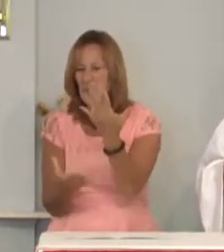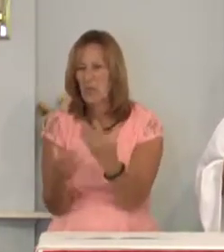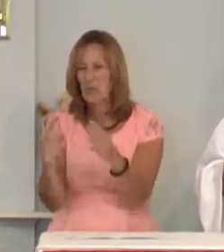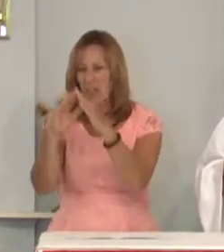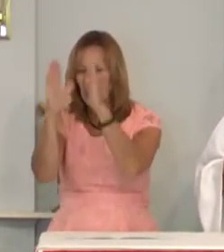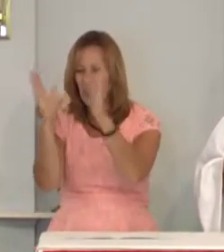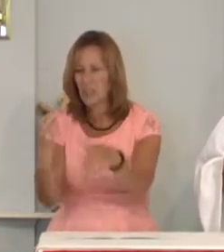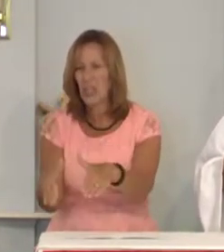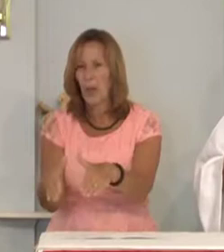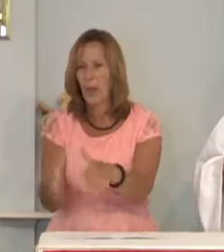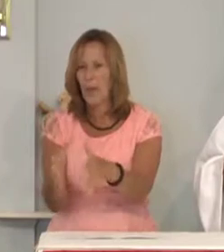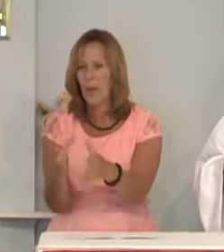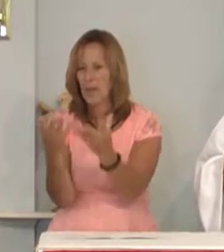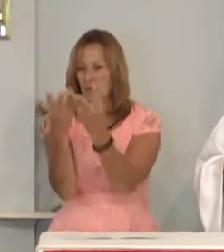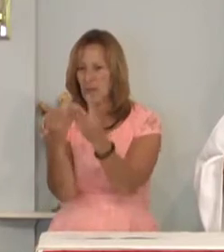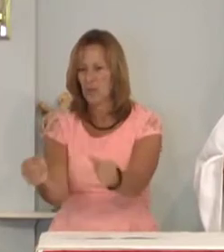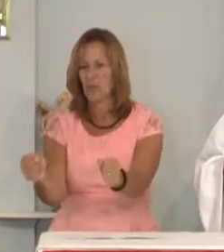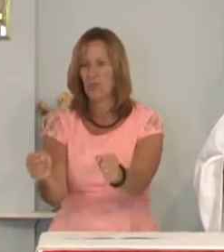shell.